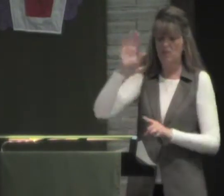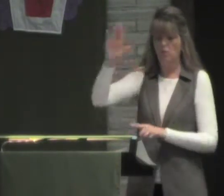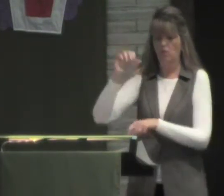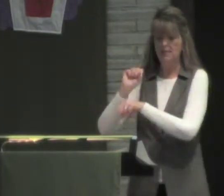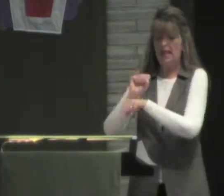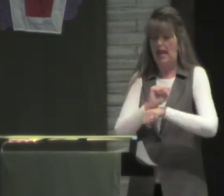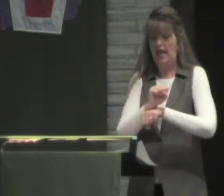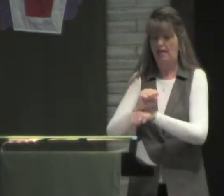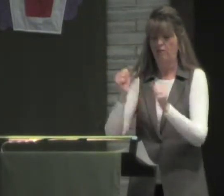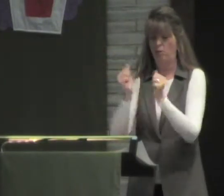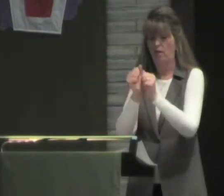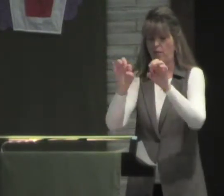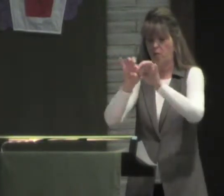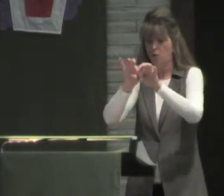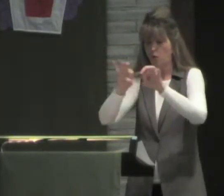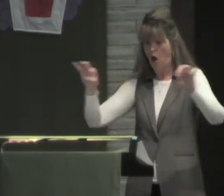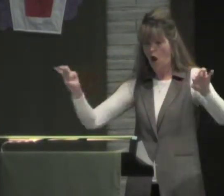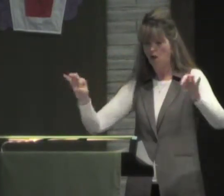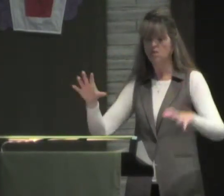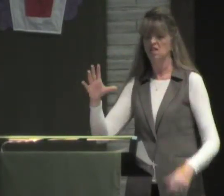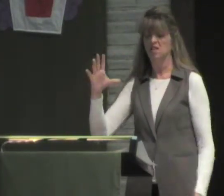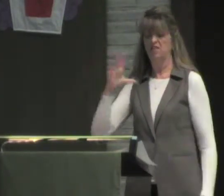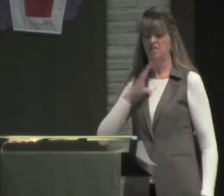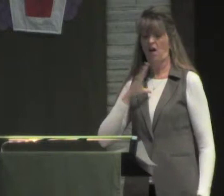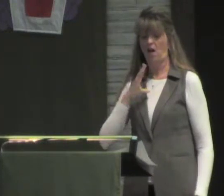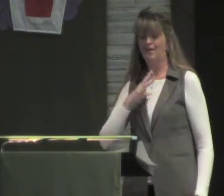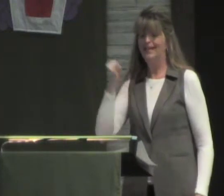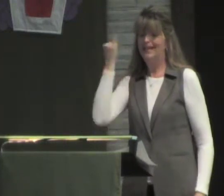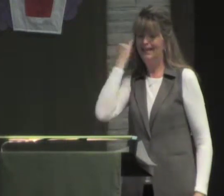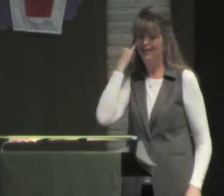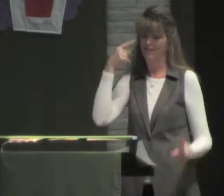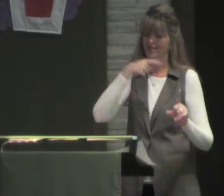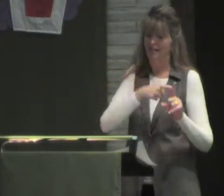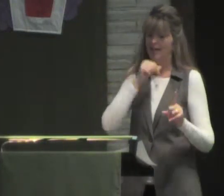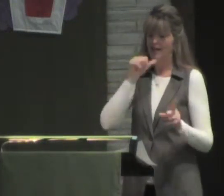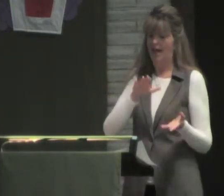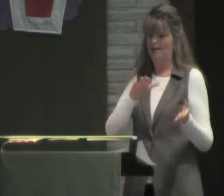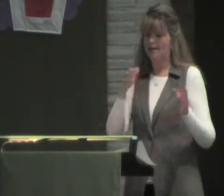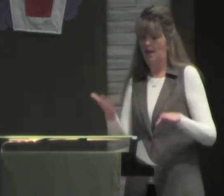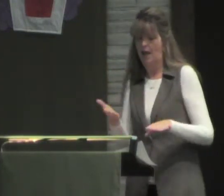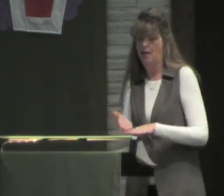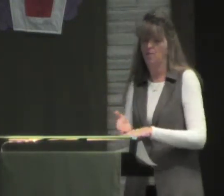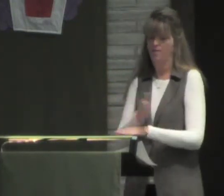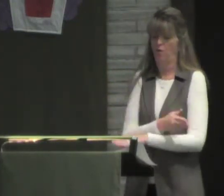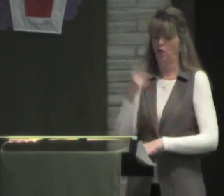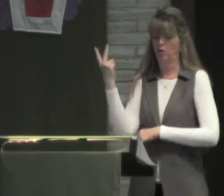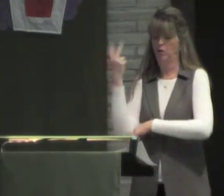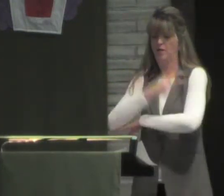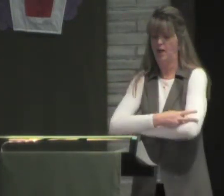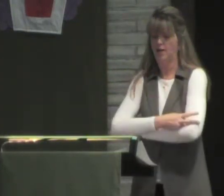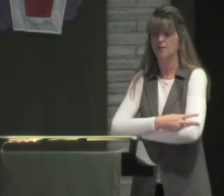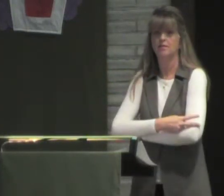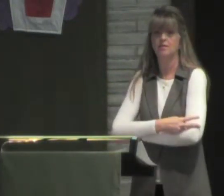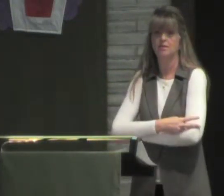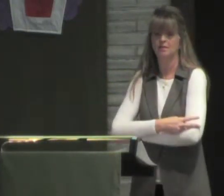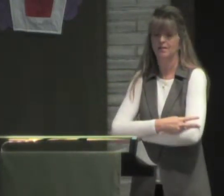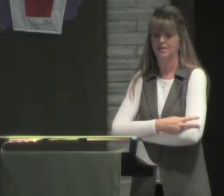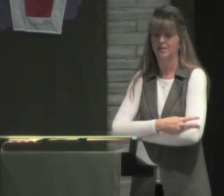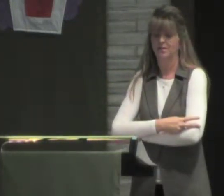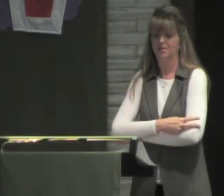Now, if you beat your slave with a rod, it's not a problem as long as the slave does not die before two